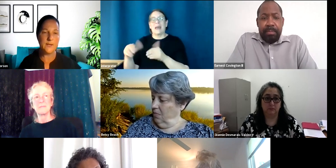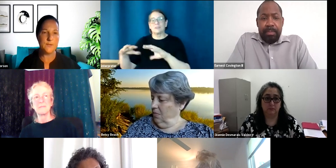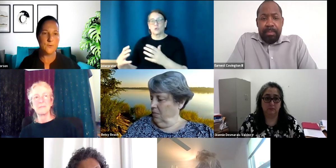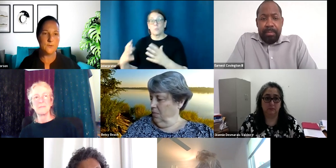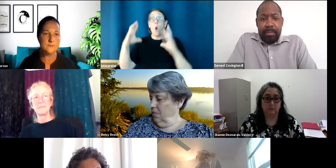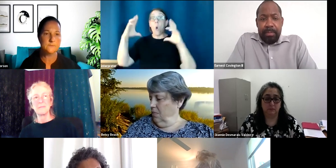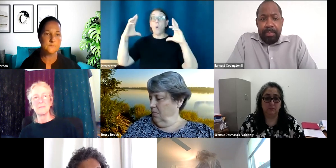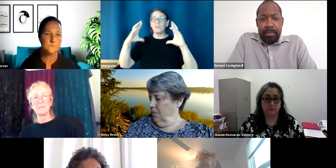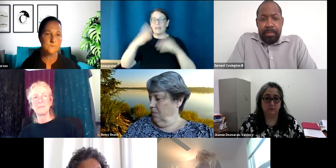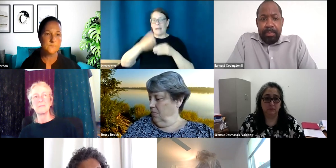eight people.